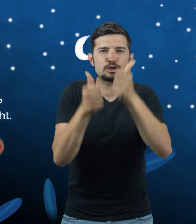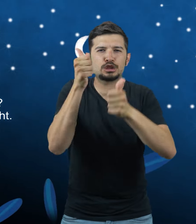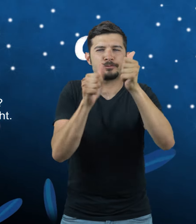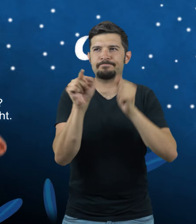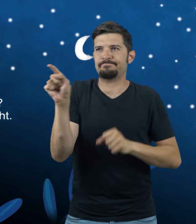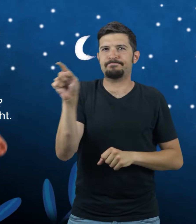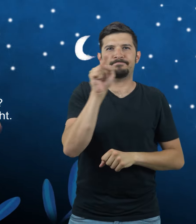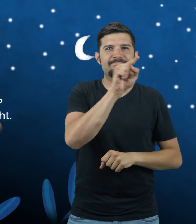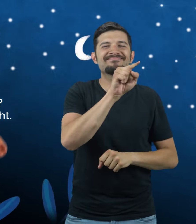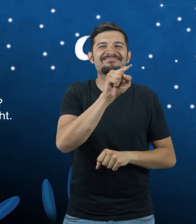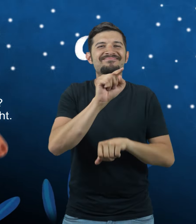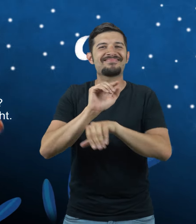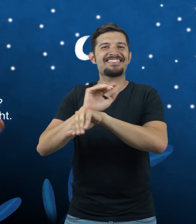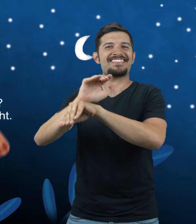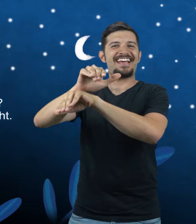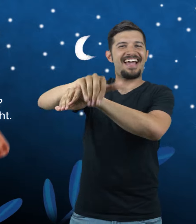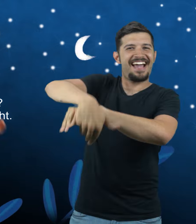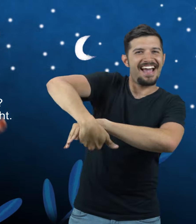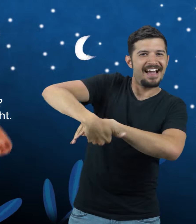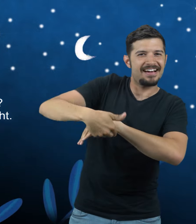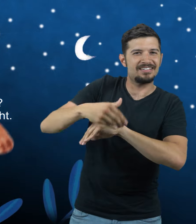One's a creature of the night.